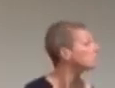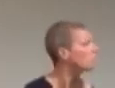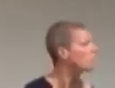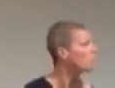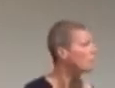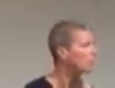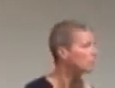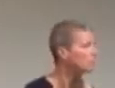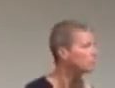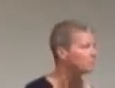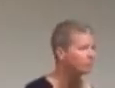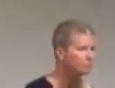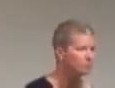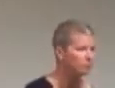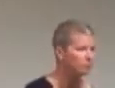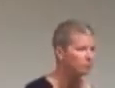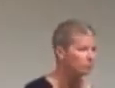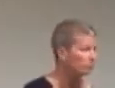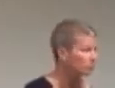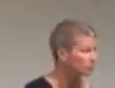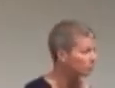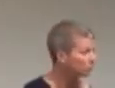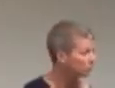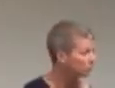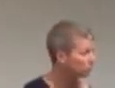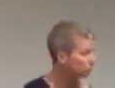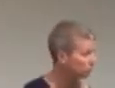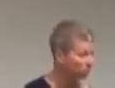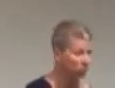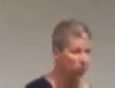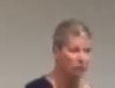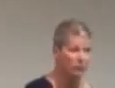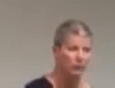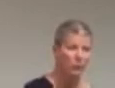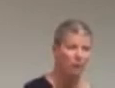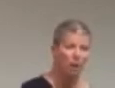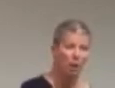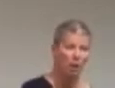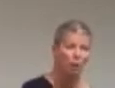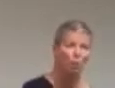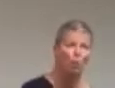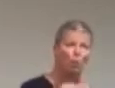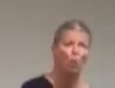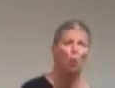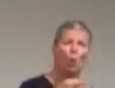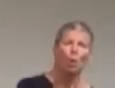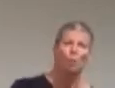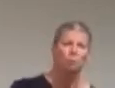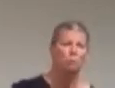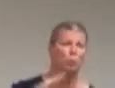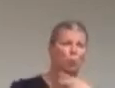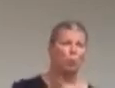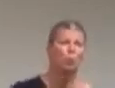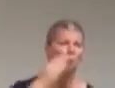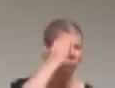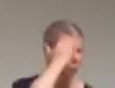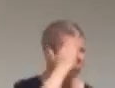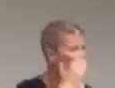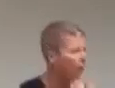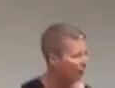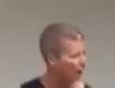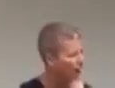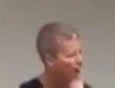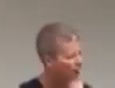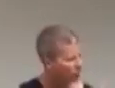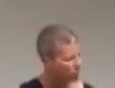So, ideas that we've tried to get out there are, course, like you said, visibility and helping people discover themselves. But also